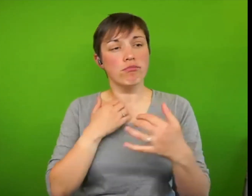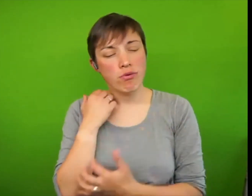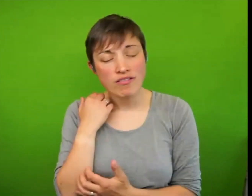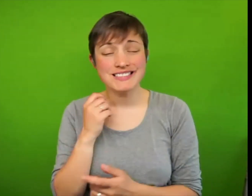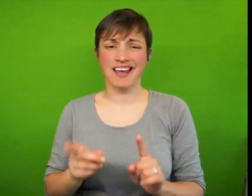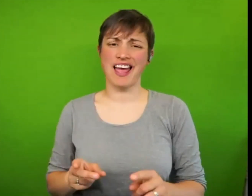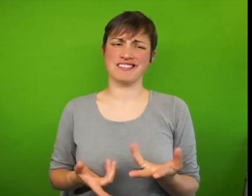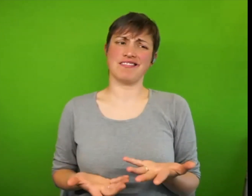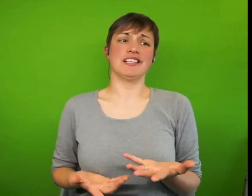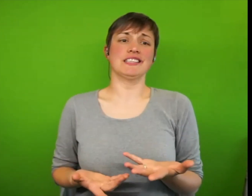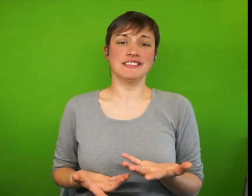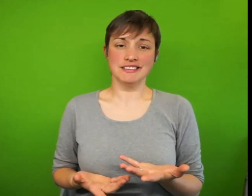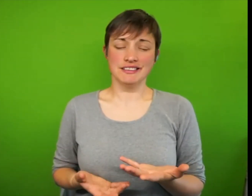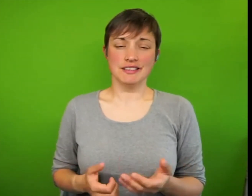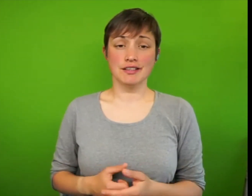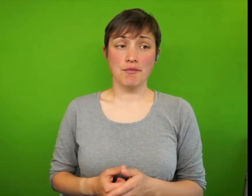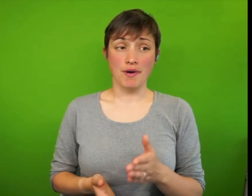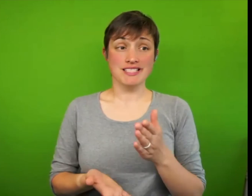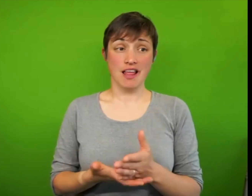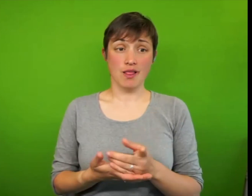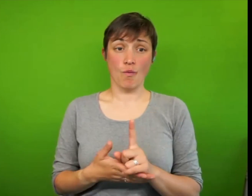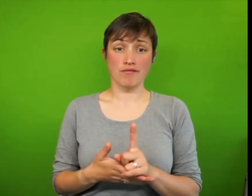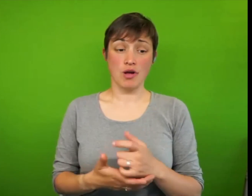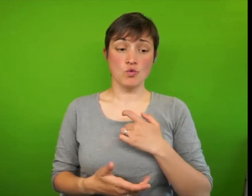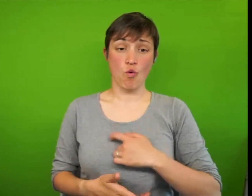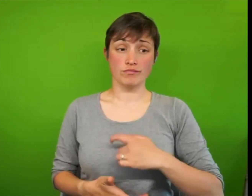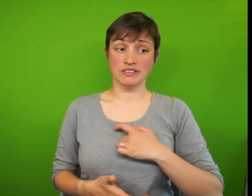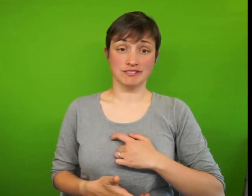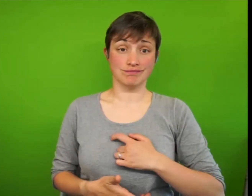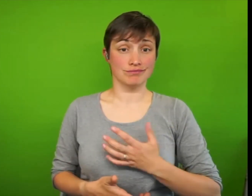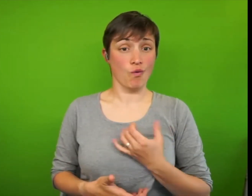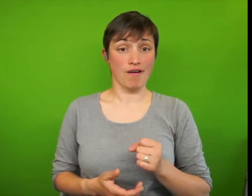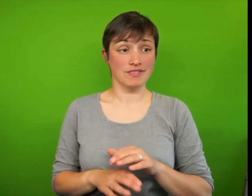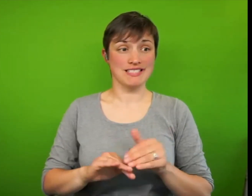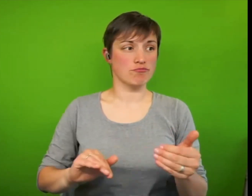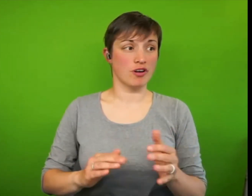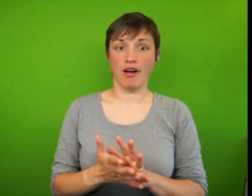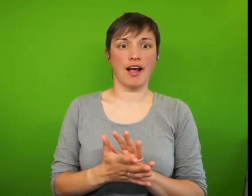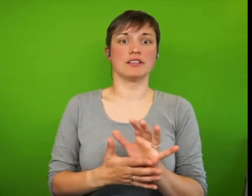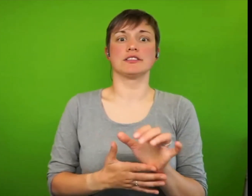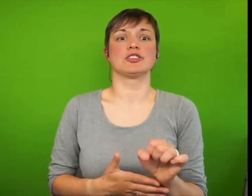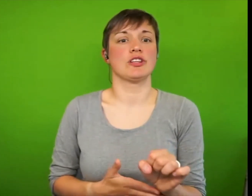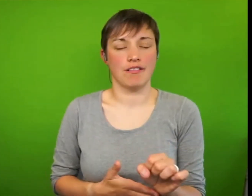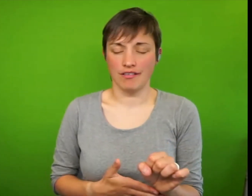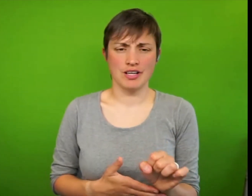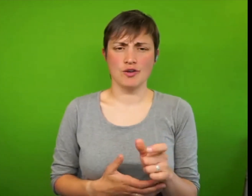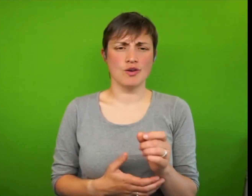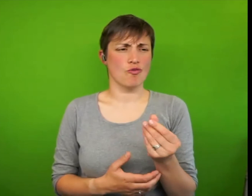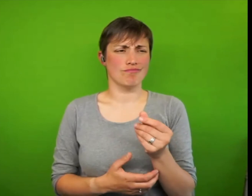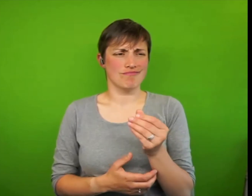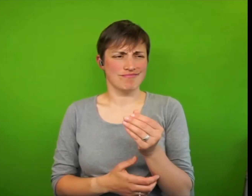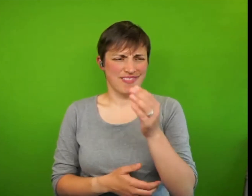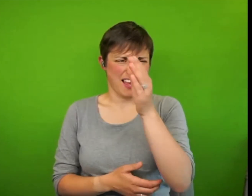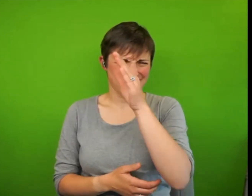beings. And they don't have a separate culture, as was once, you know, been argued by some academics in the past.